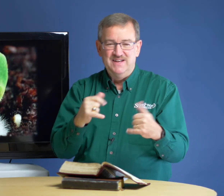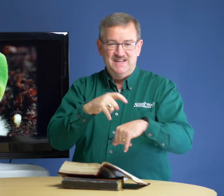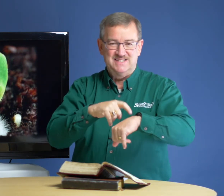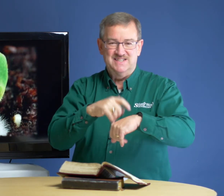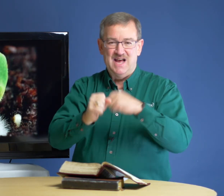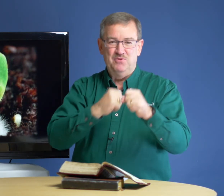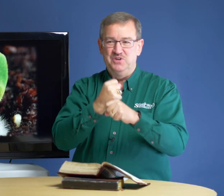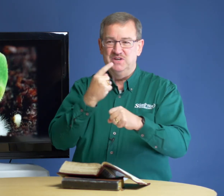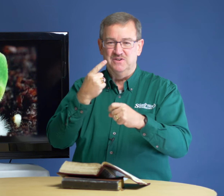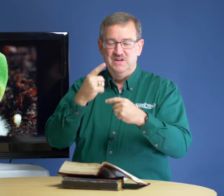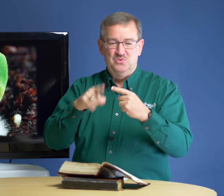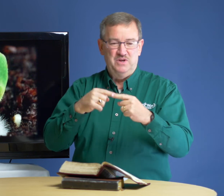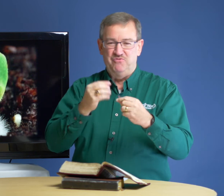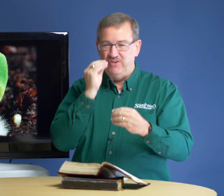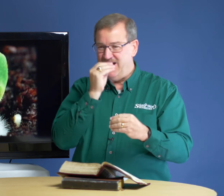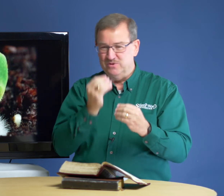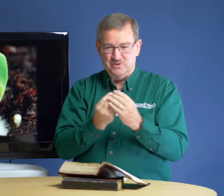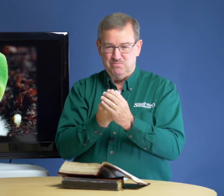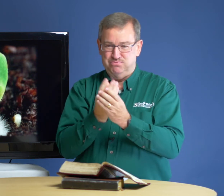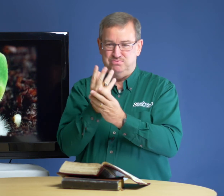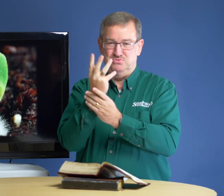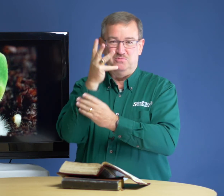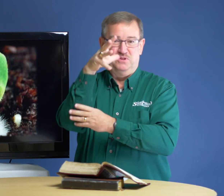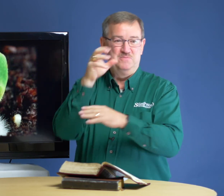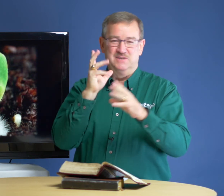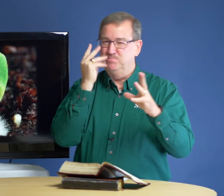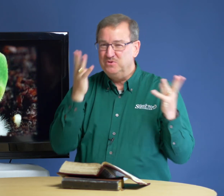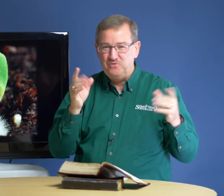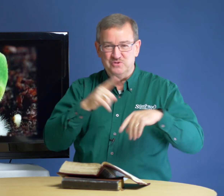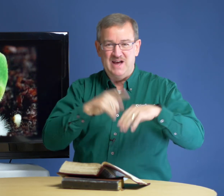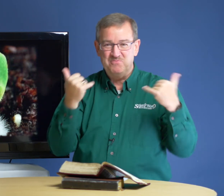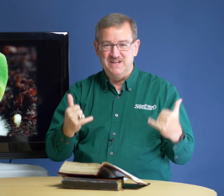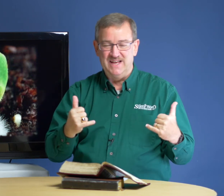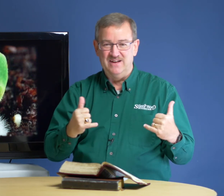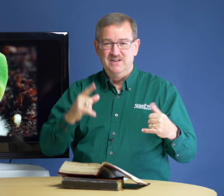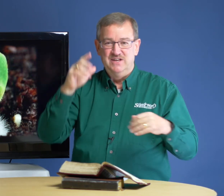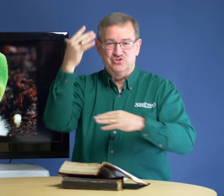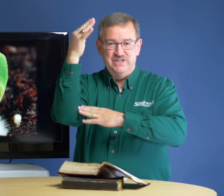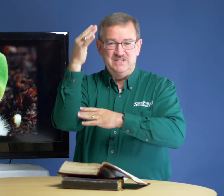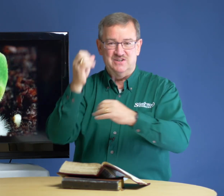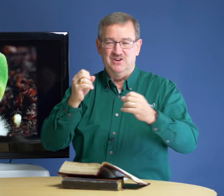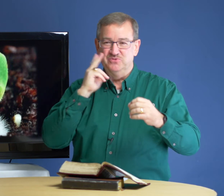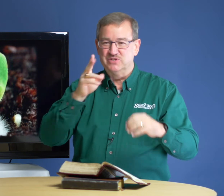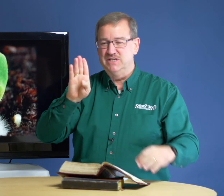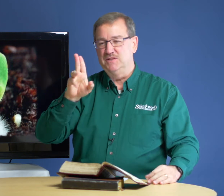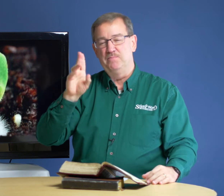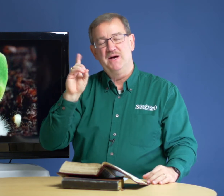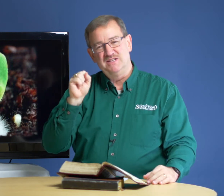It's the time of year when flowers are, they're blooming. It's beautiful time right now. Trees are, we're seeing the buds